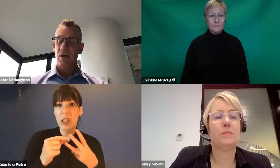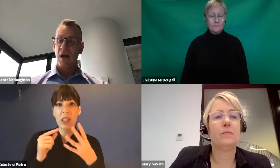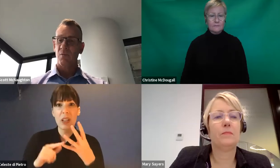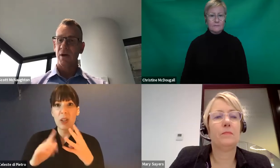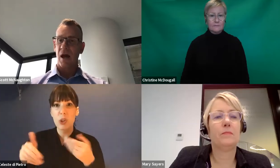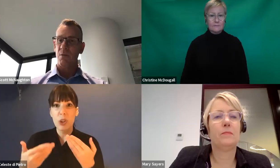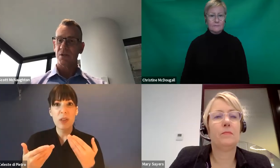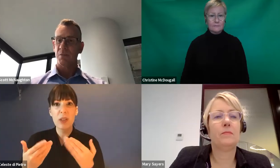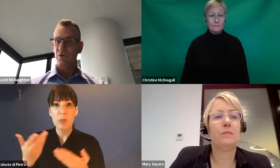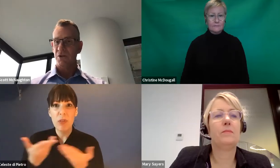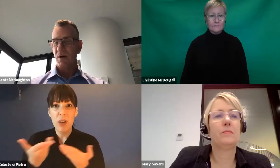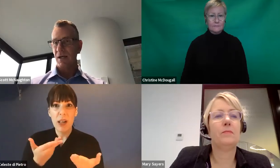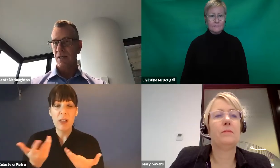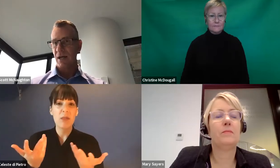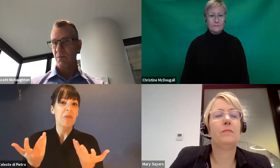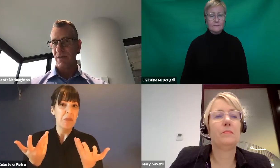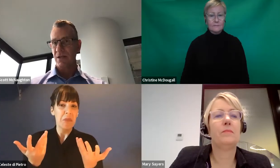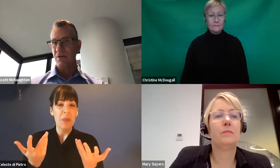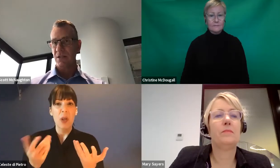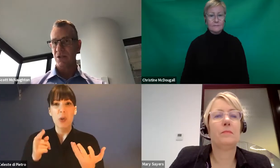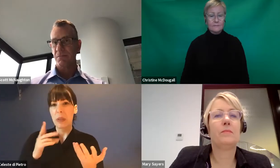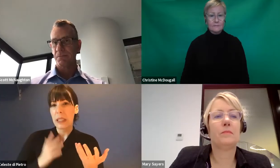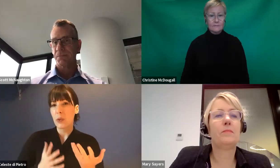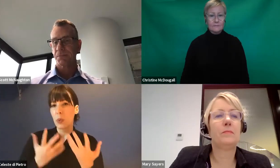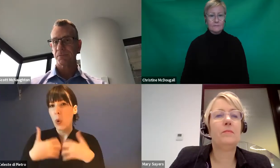and work out what supports you might need to help with that